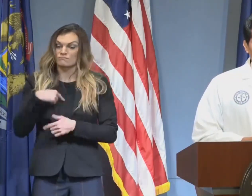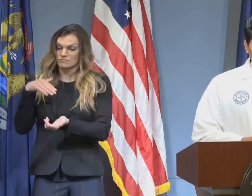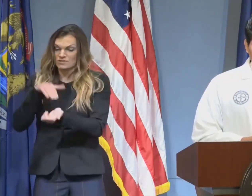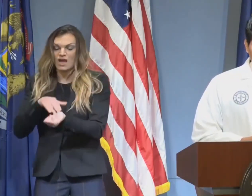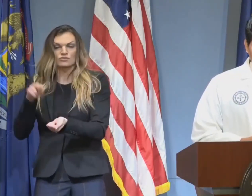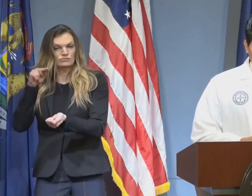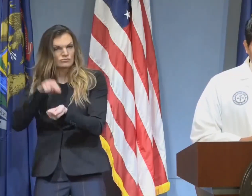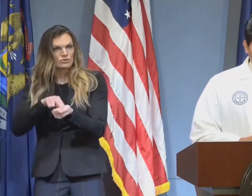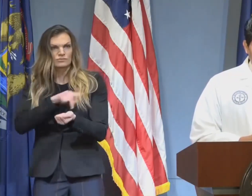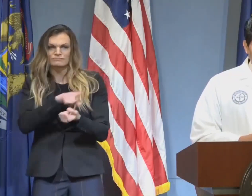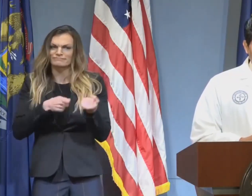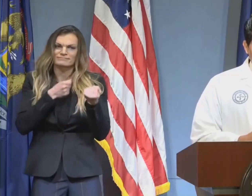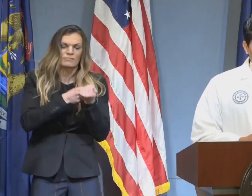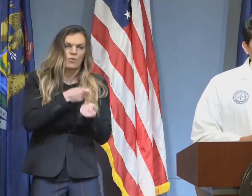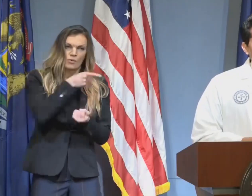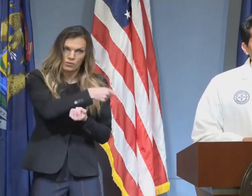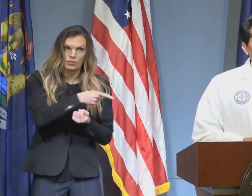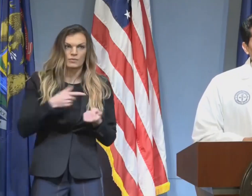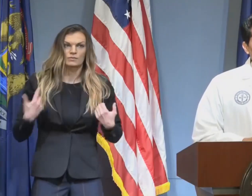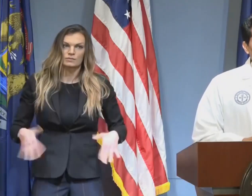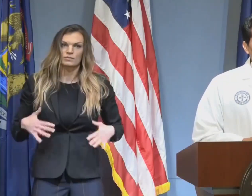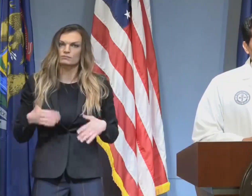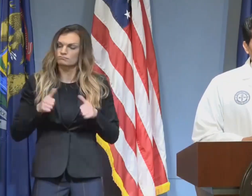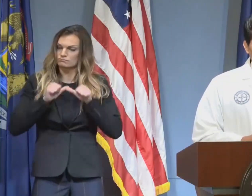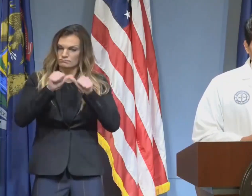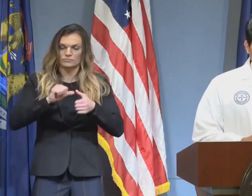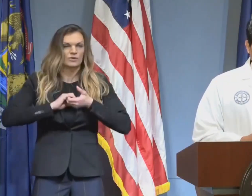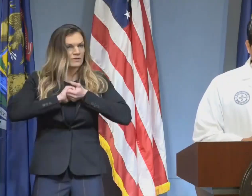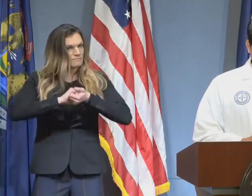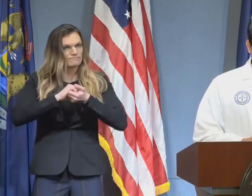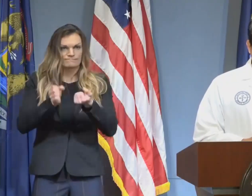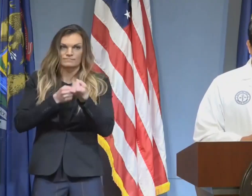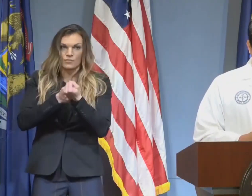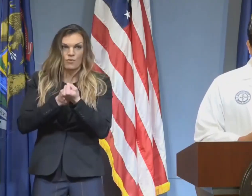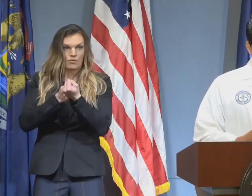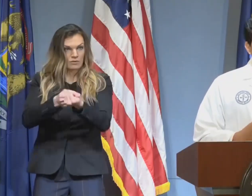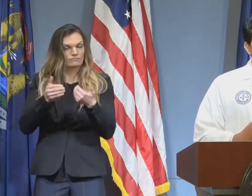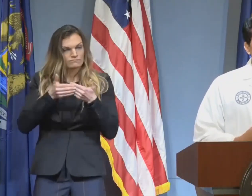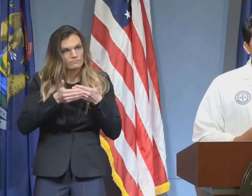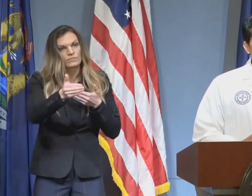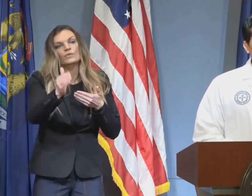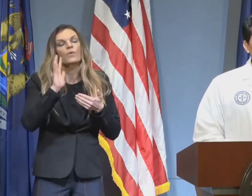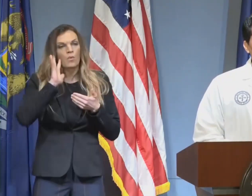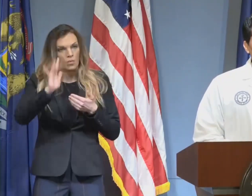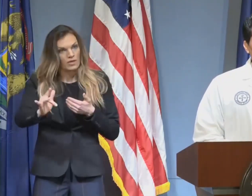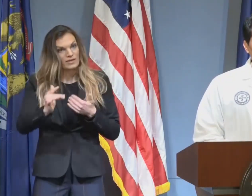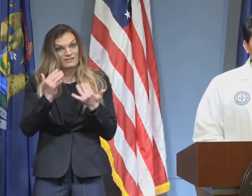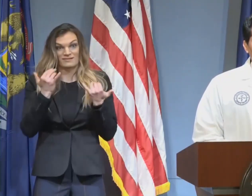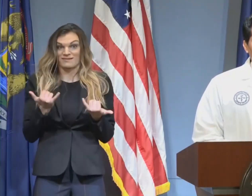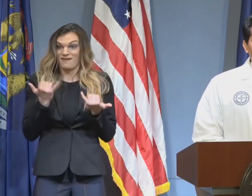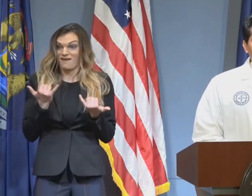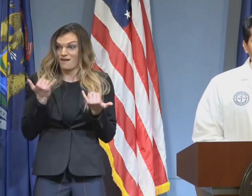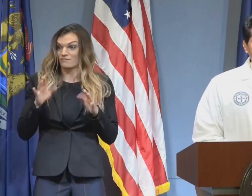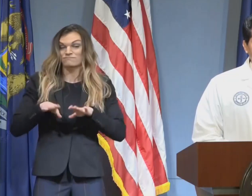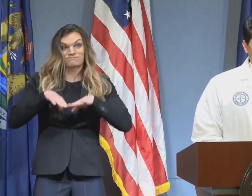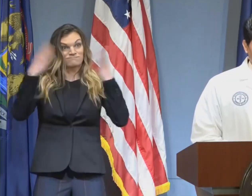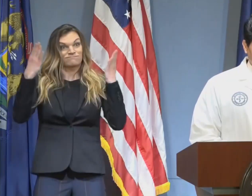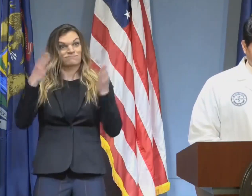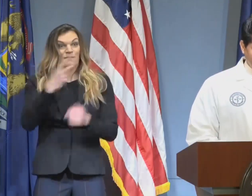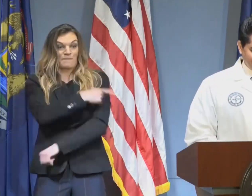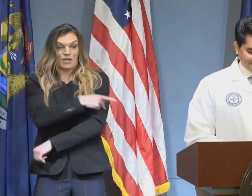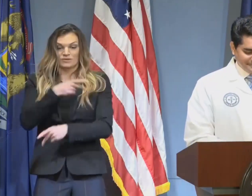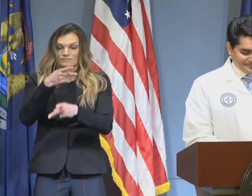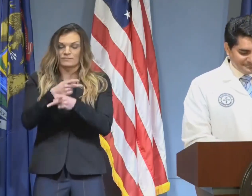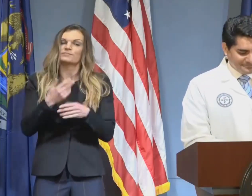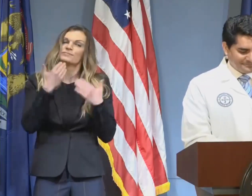COVID-19. We remain at your side as we enter this next phase, this very important phase of patient care. Thank